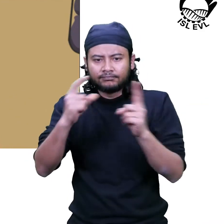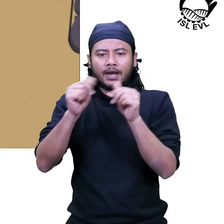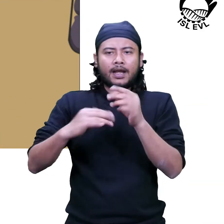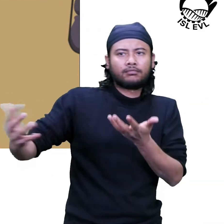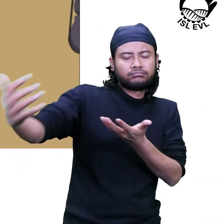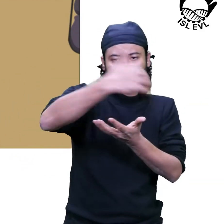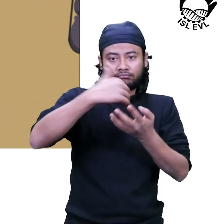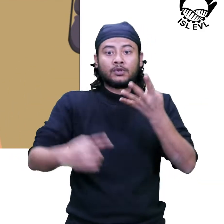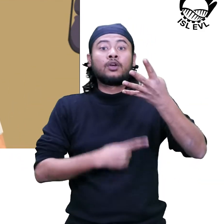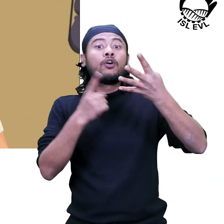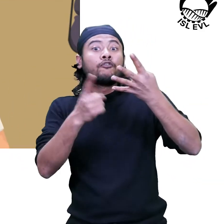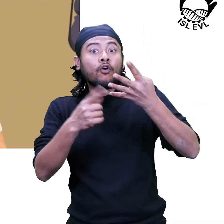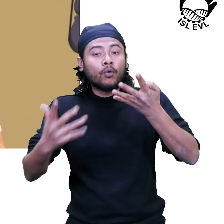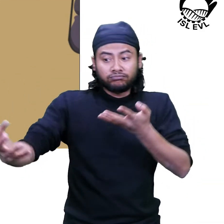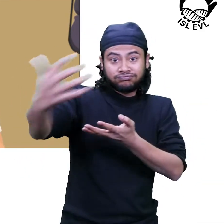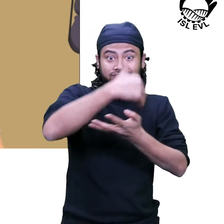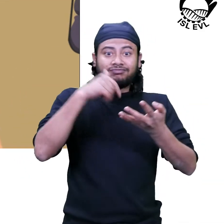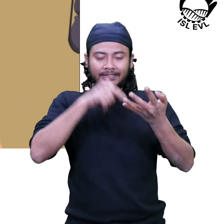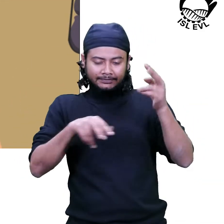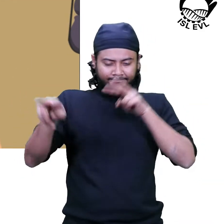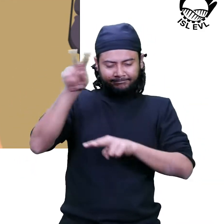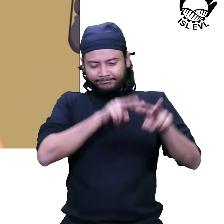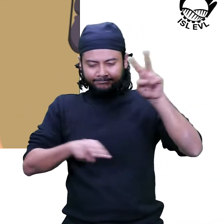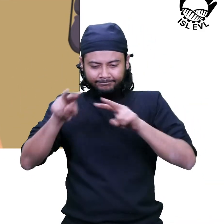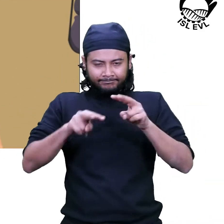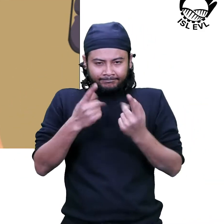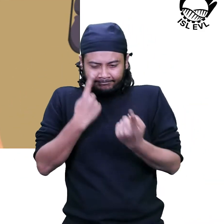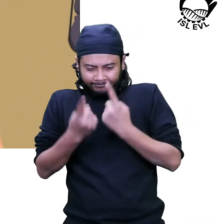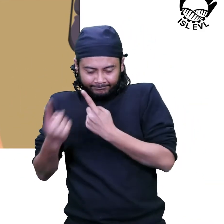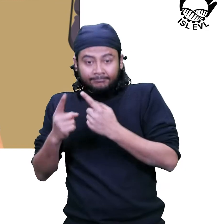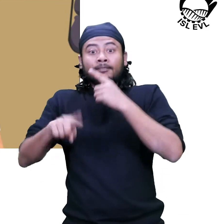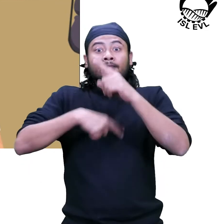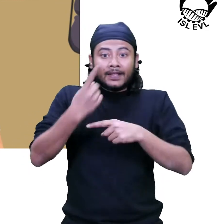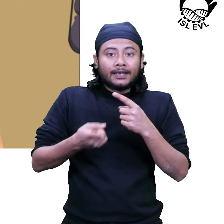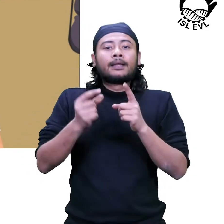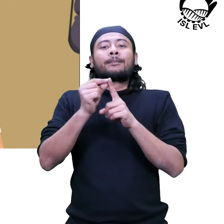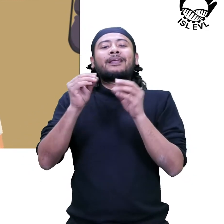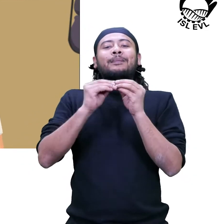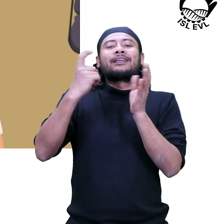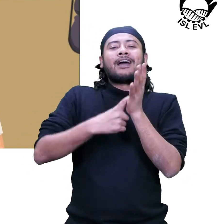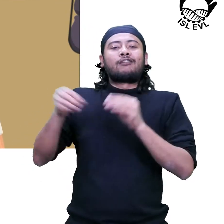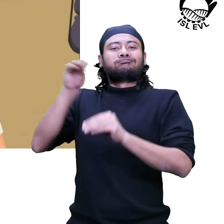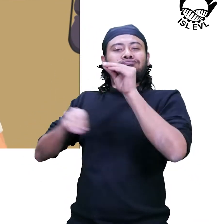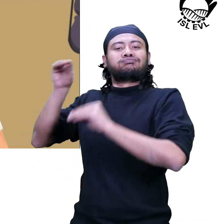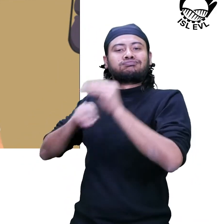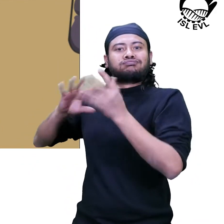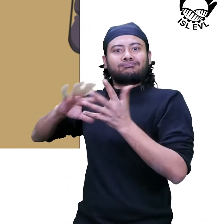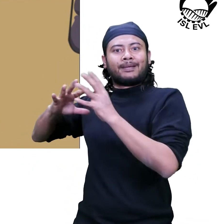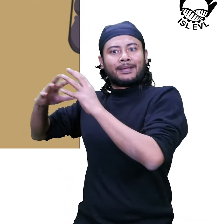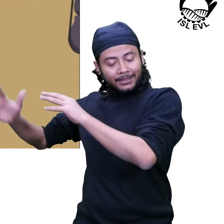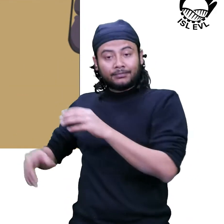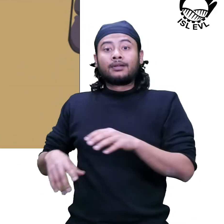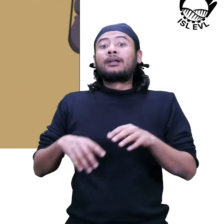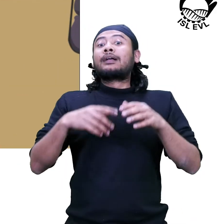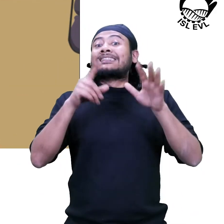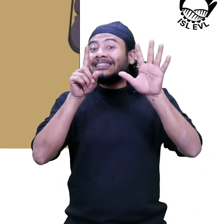4. Analysis and validation of data. Step 5. Preparation of the PBR. Step 6.